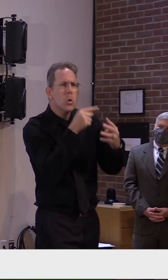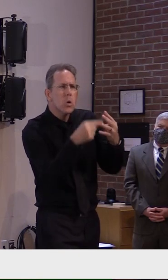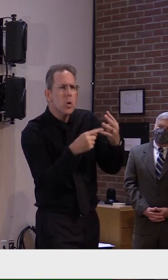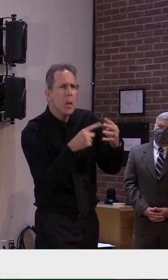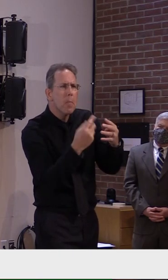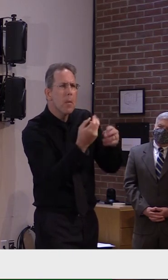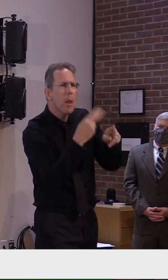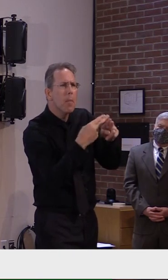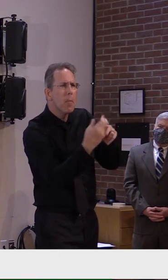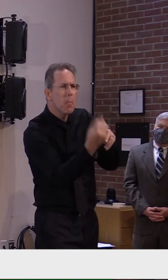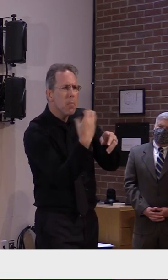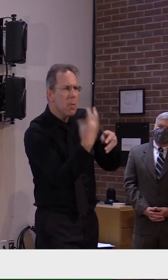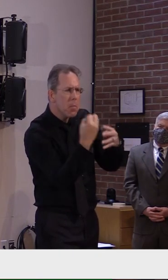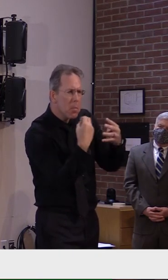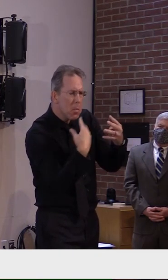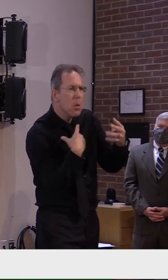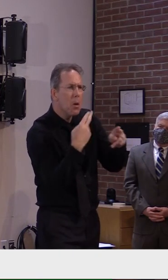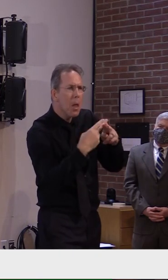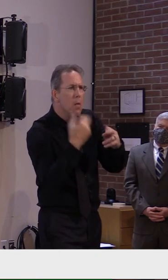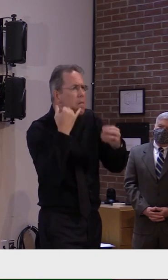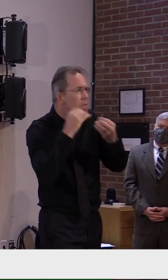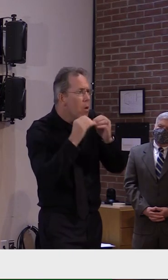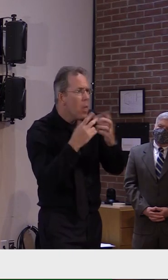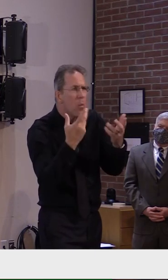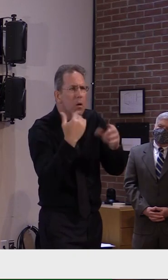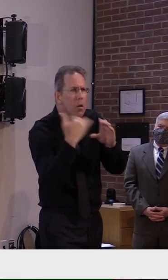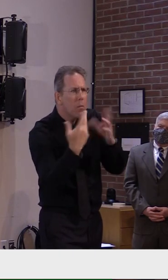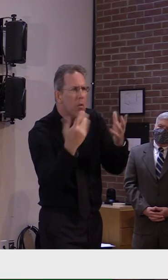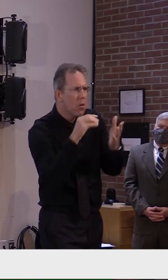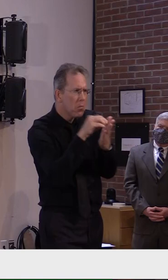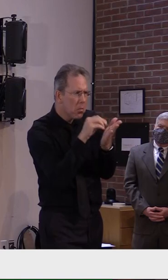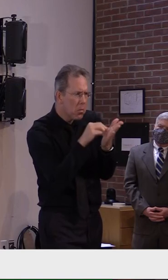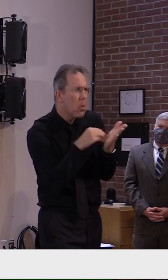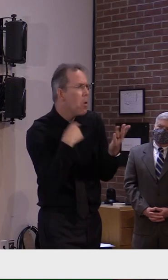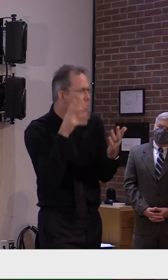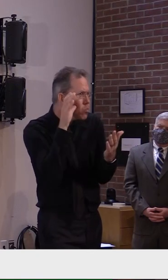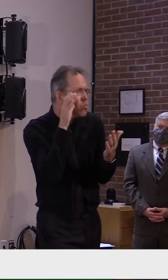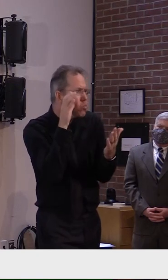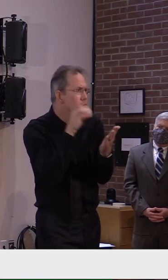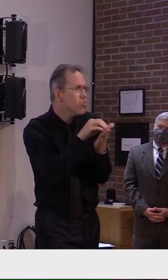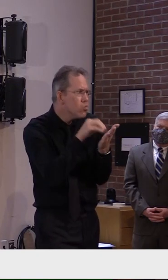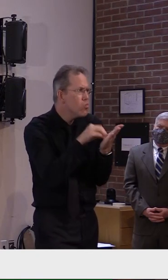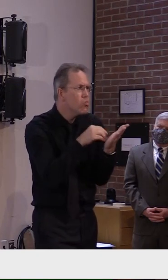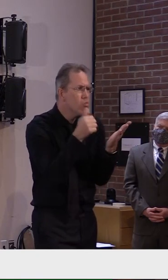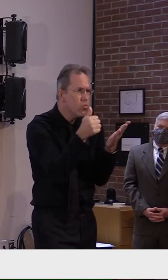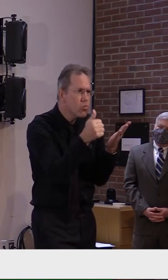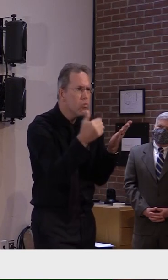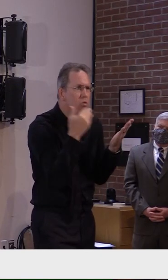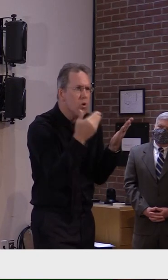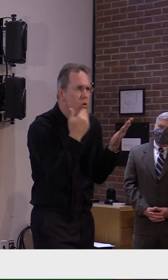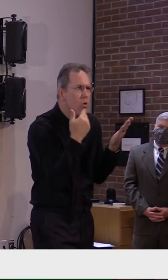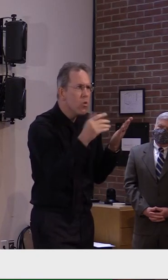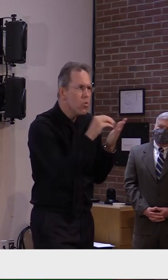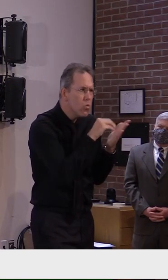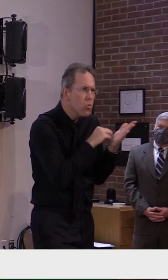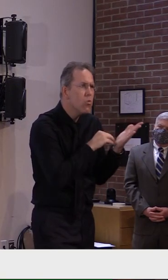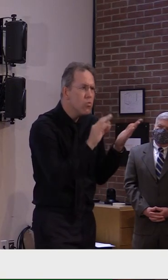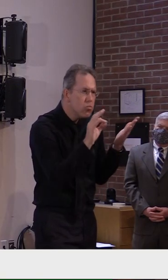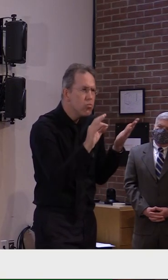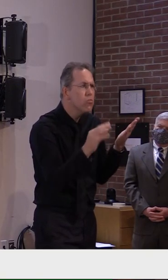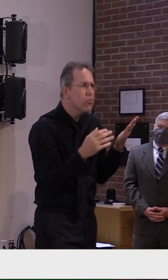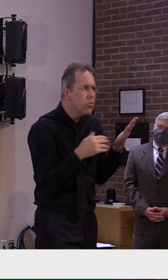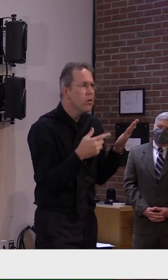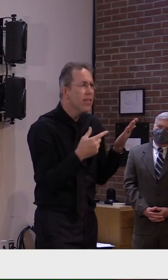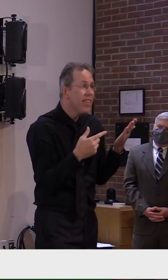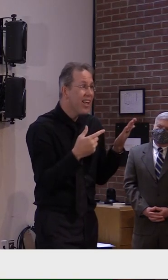the information we need regarding the contact tracing. Our rate for within 48 hours of the test positive result